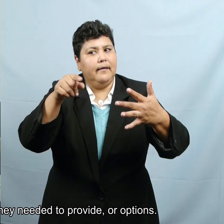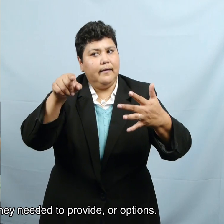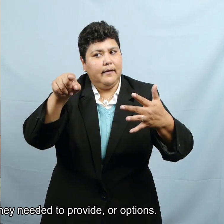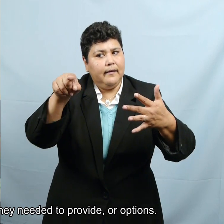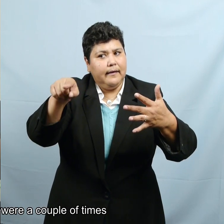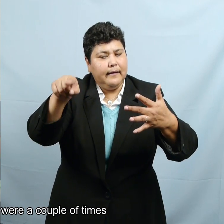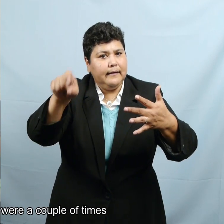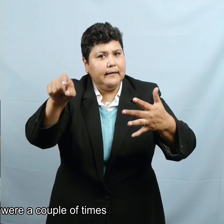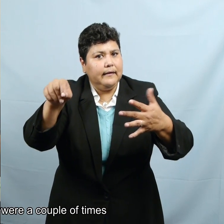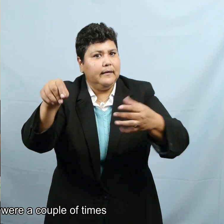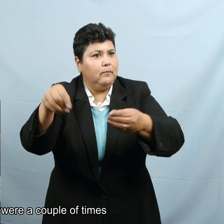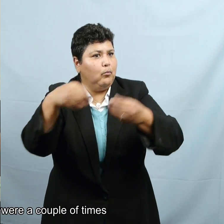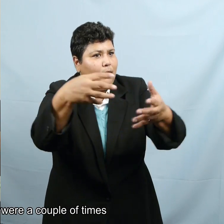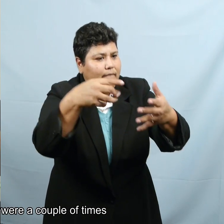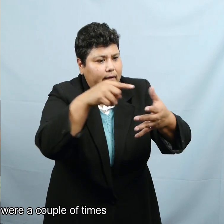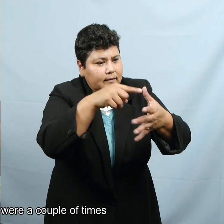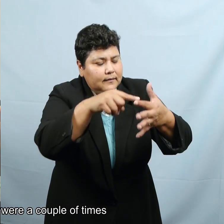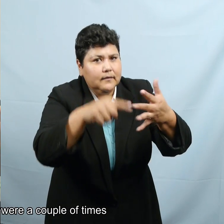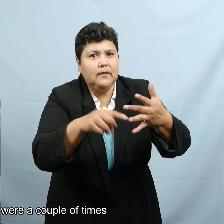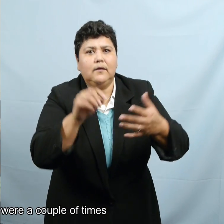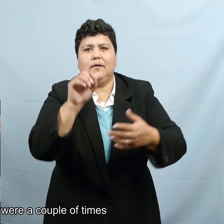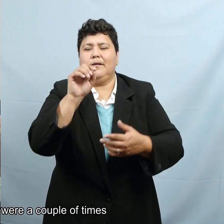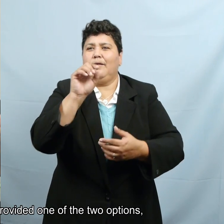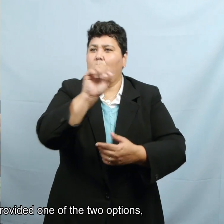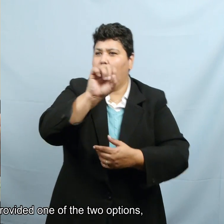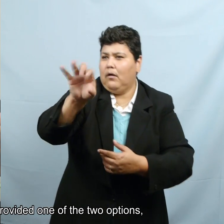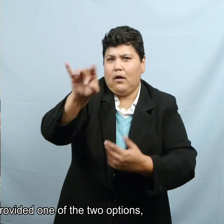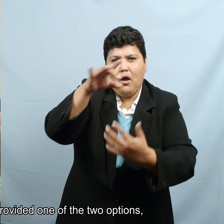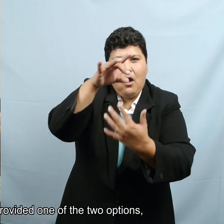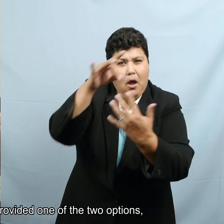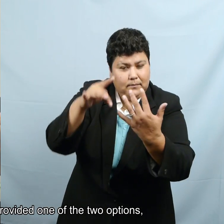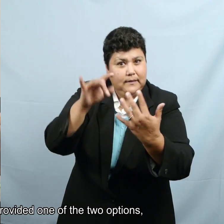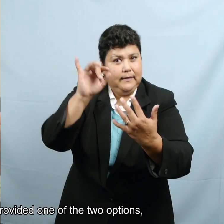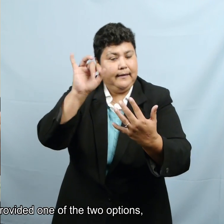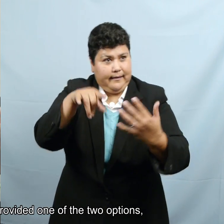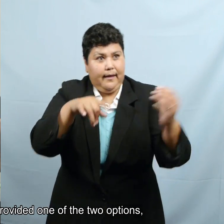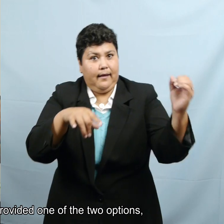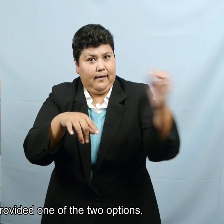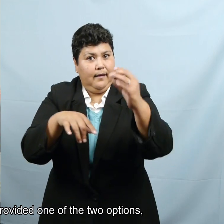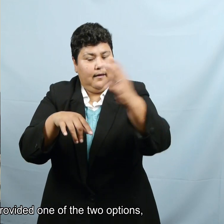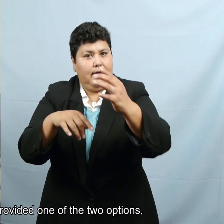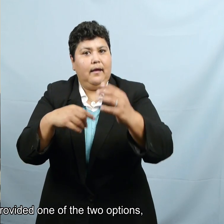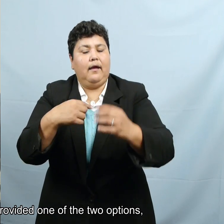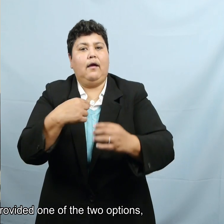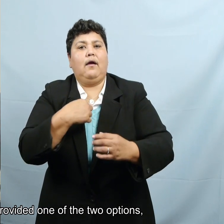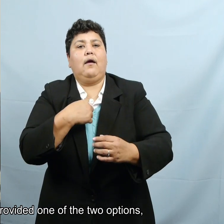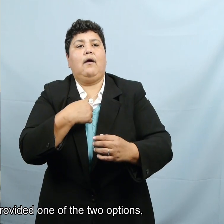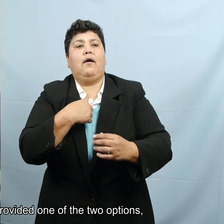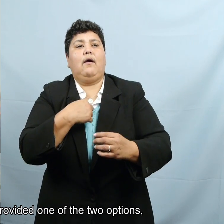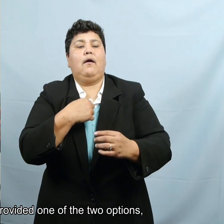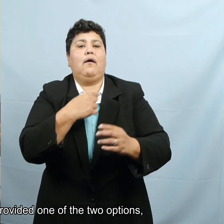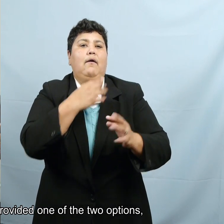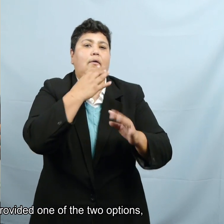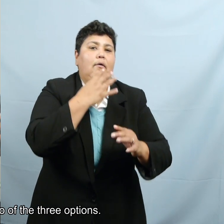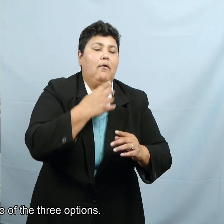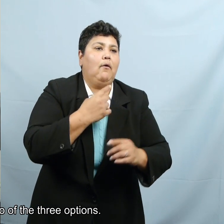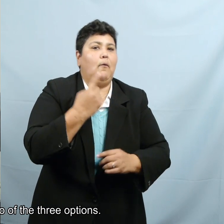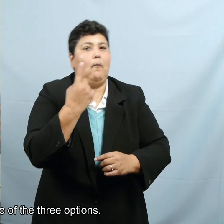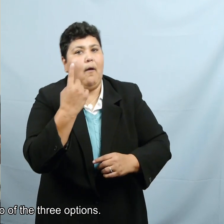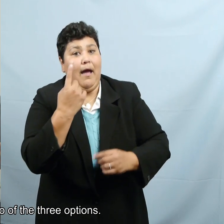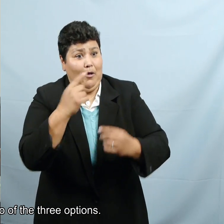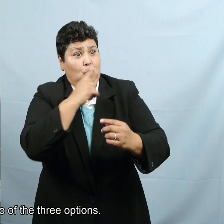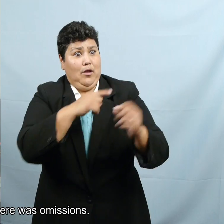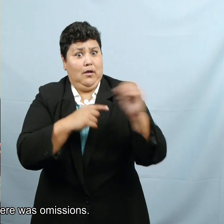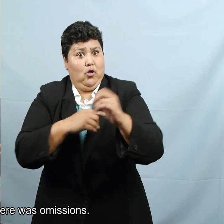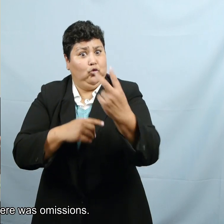or options. And there were a couple of times where I only provided one of the two options or